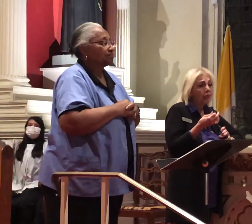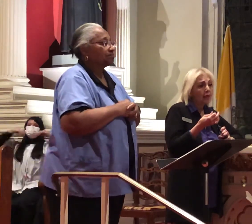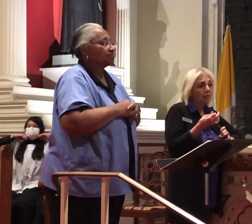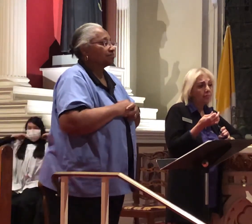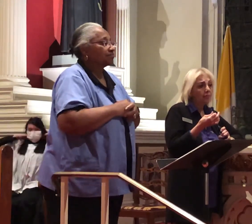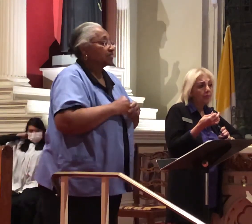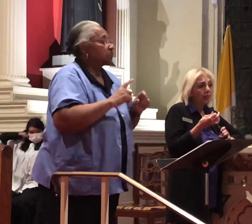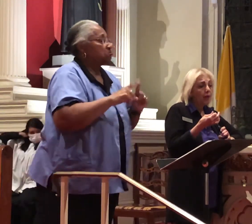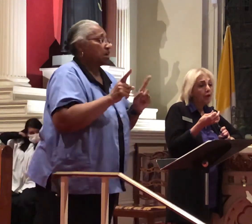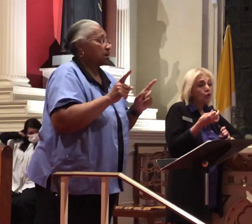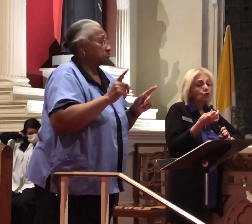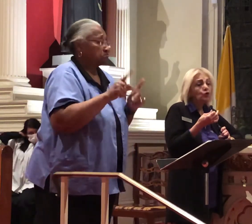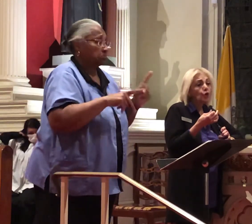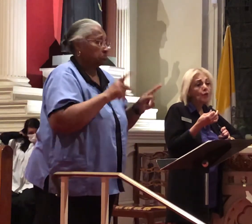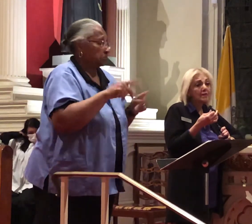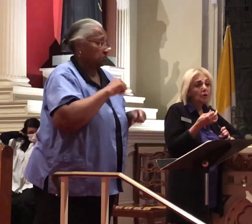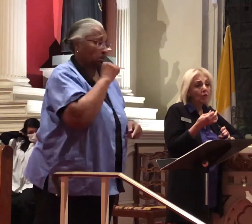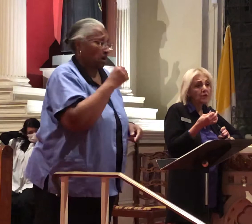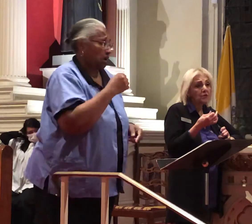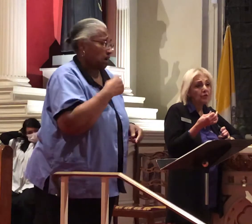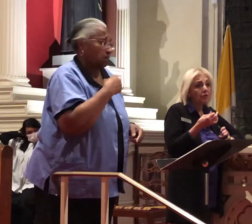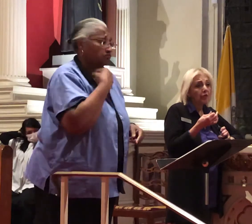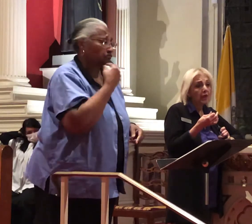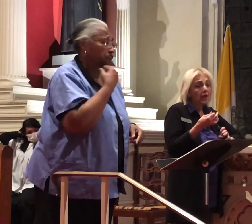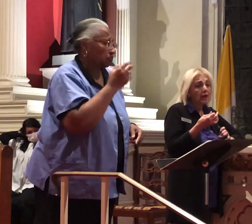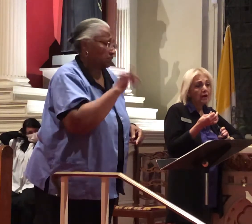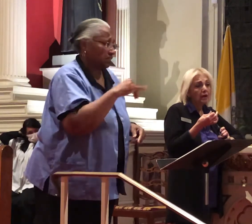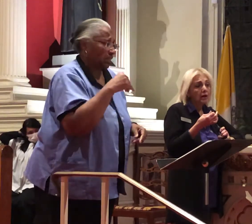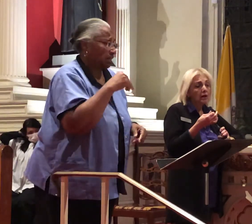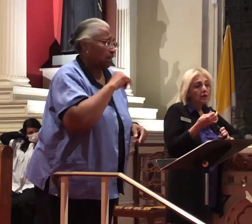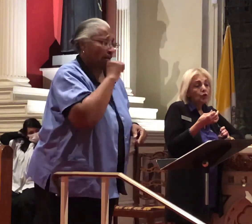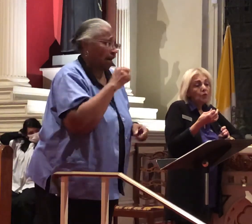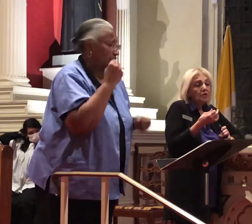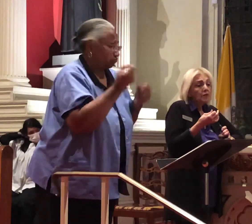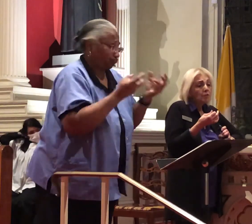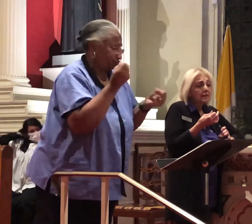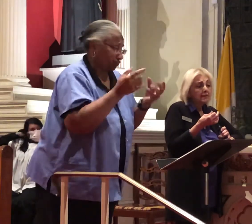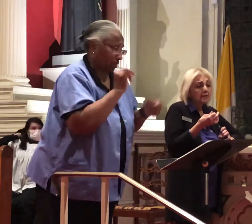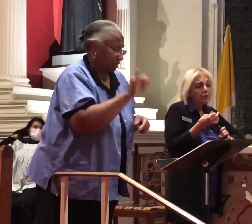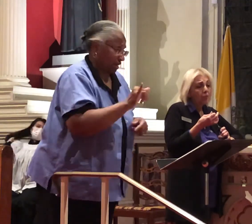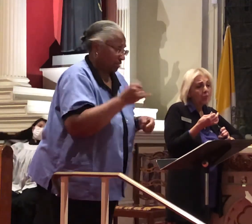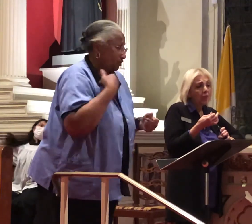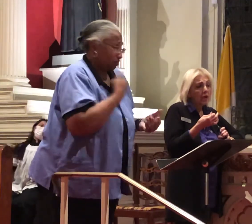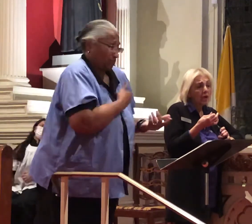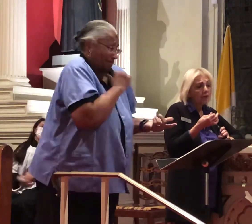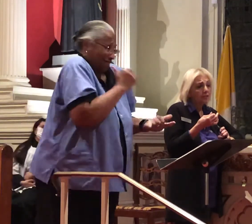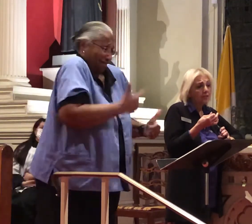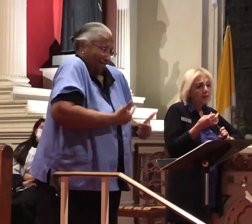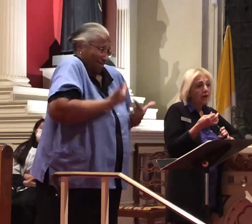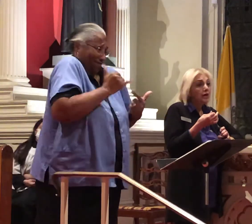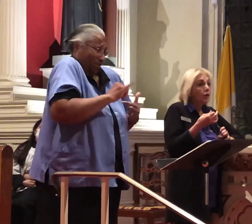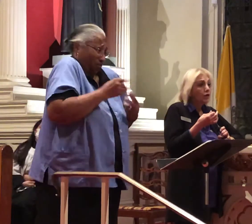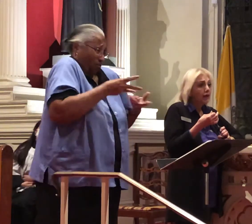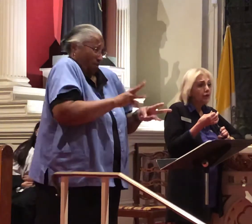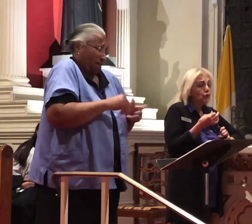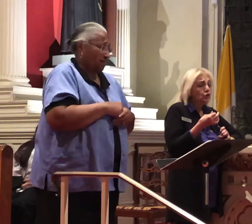but we don't do that we don't live like that and tonight